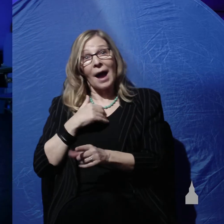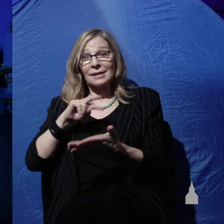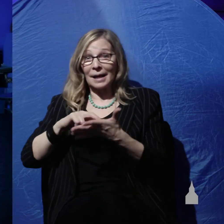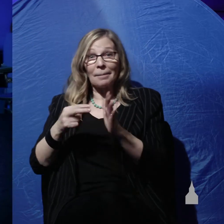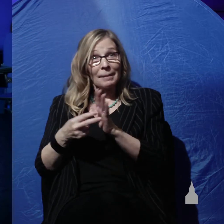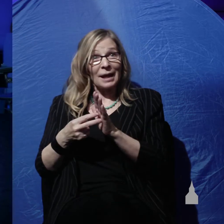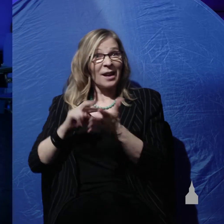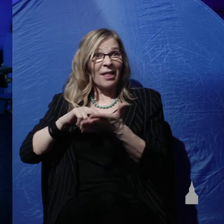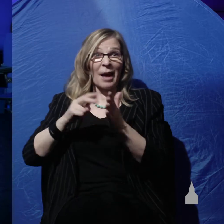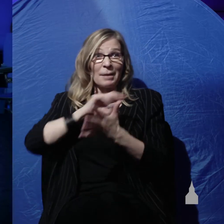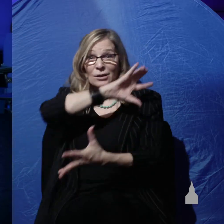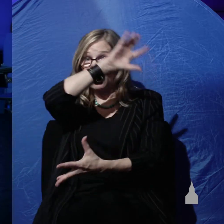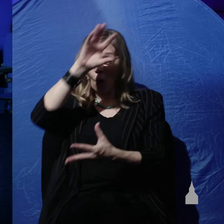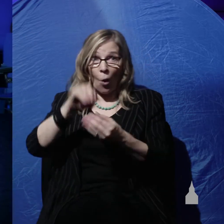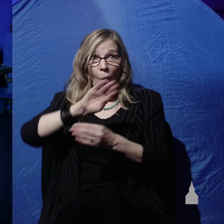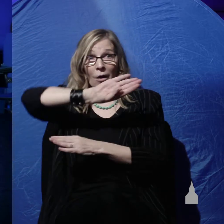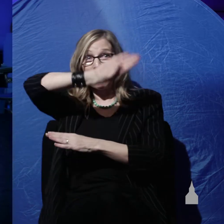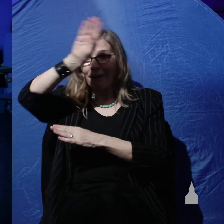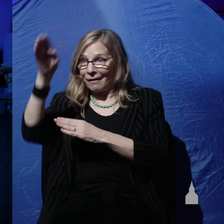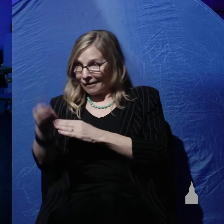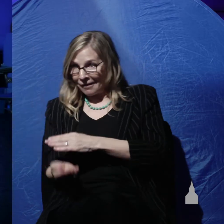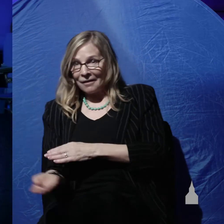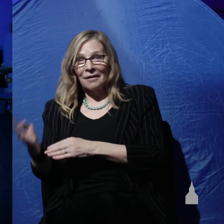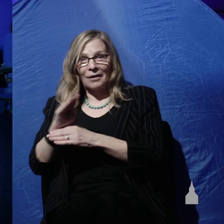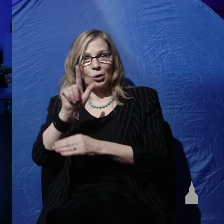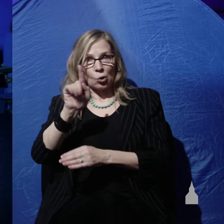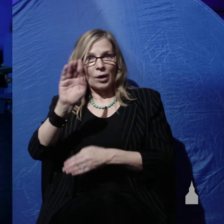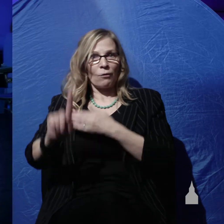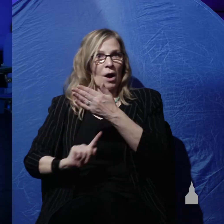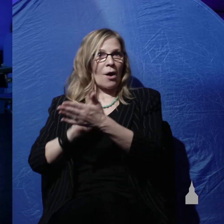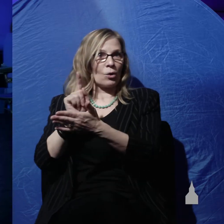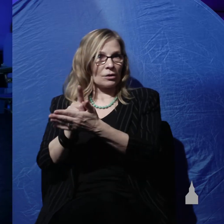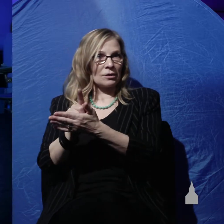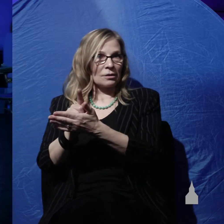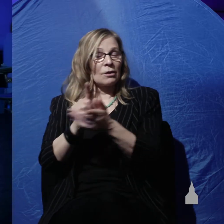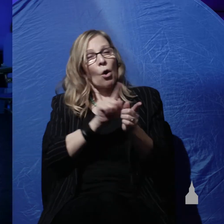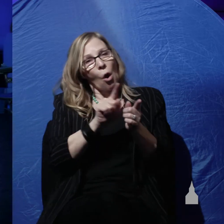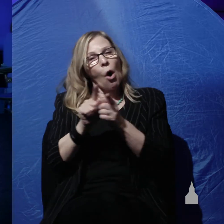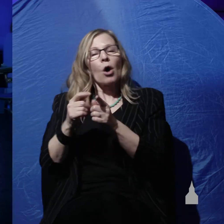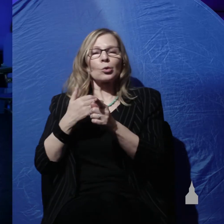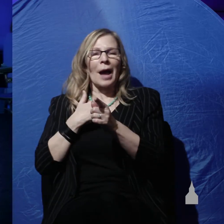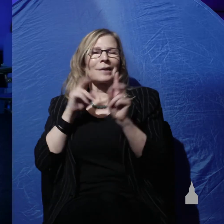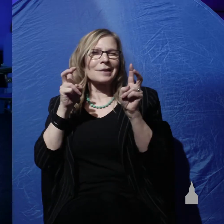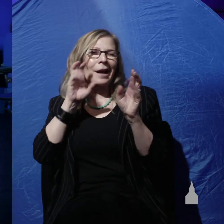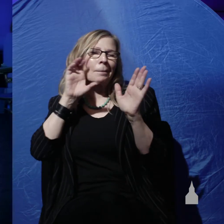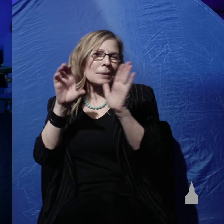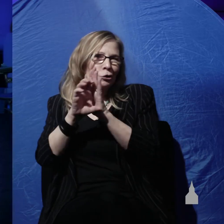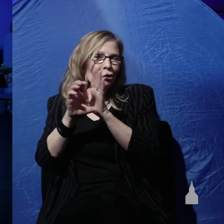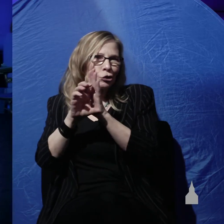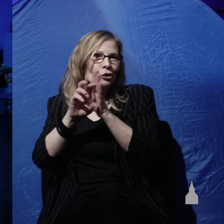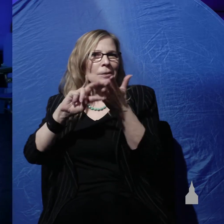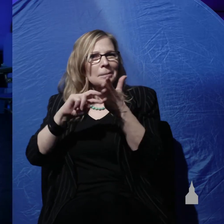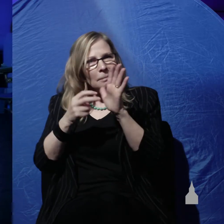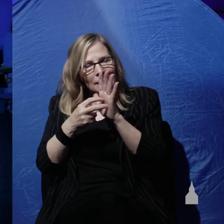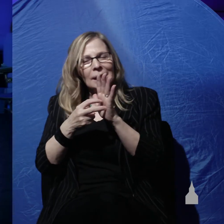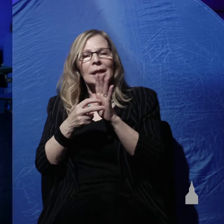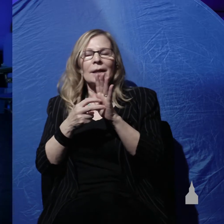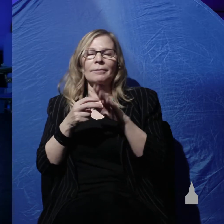to the whole 24-hour day. And it also has a figurative meaning in some cases, an indefinite